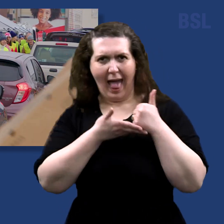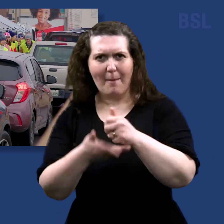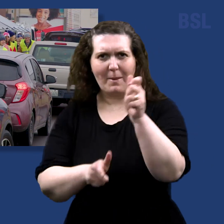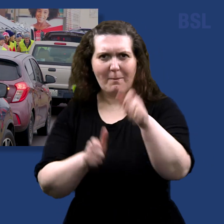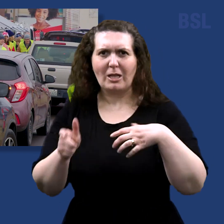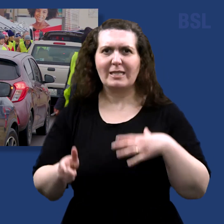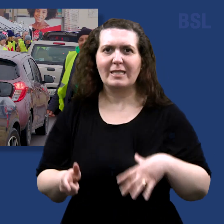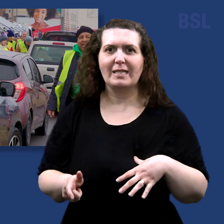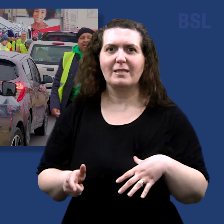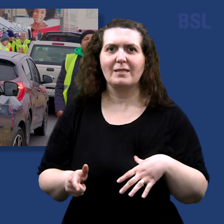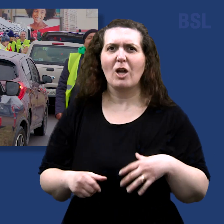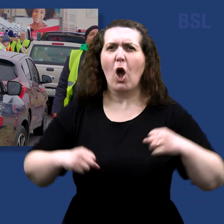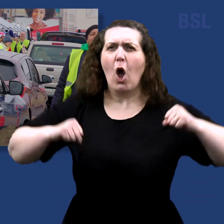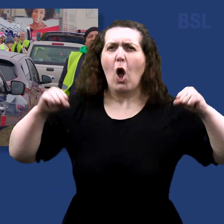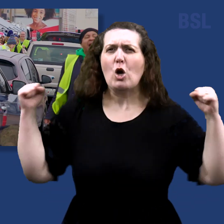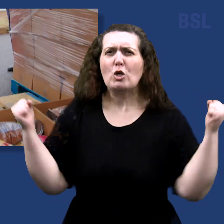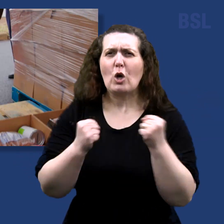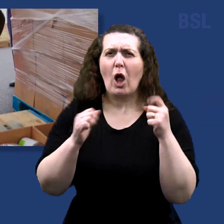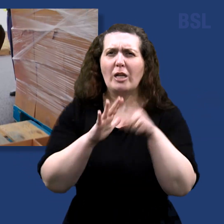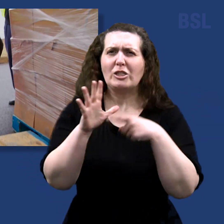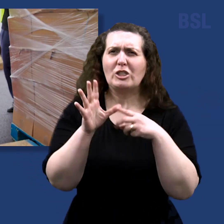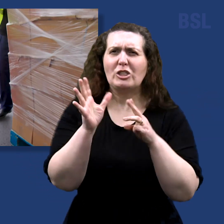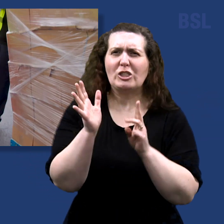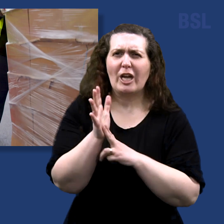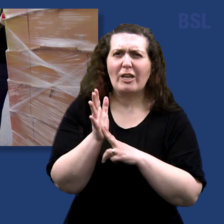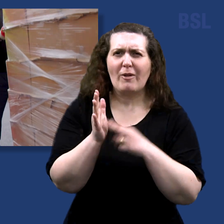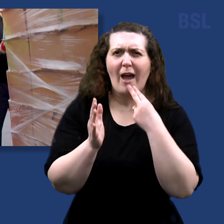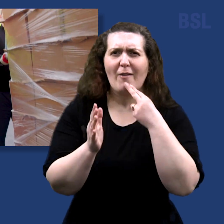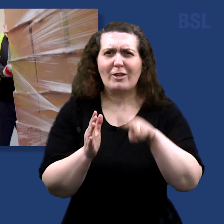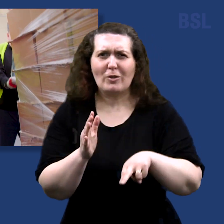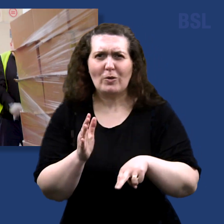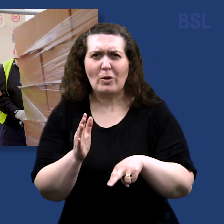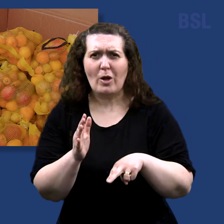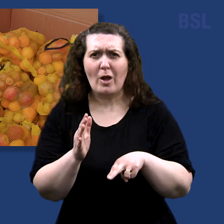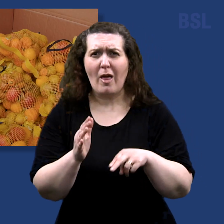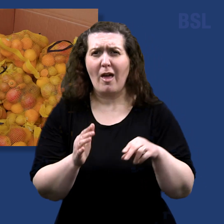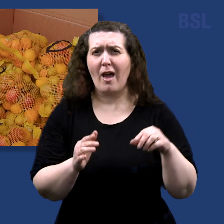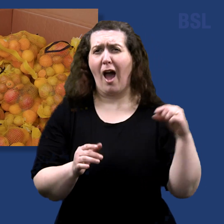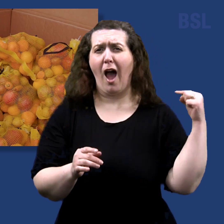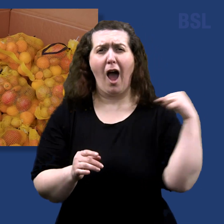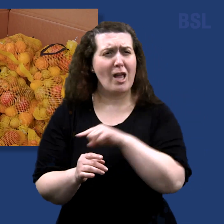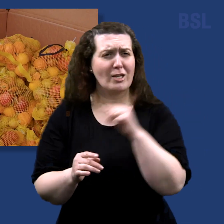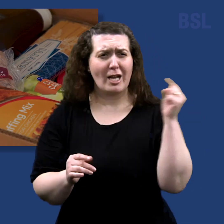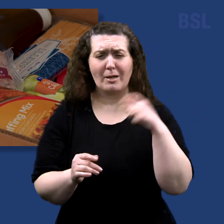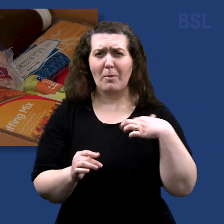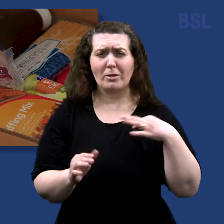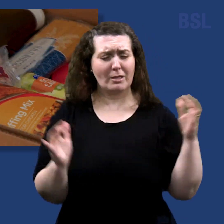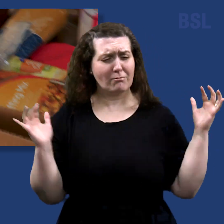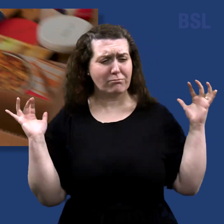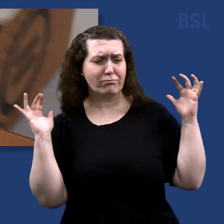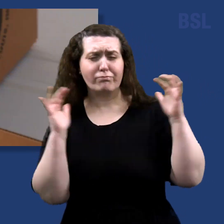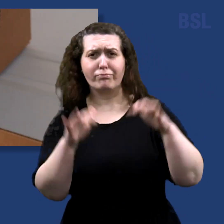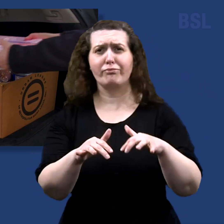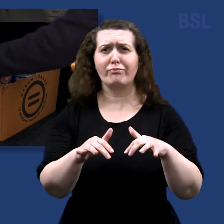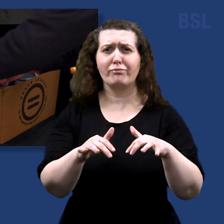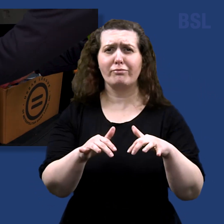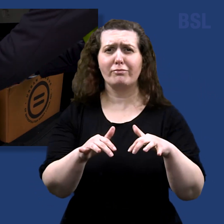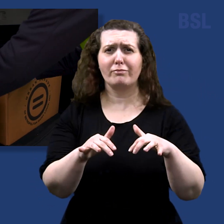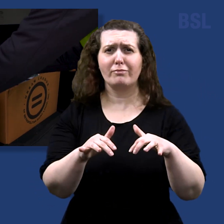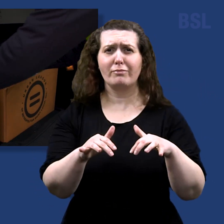cold and rainy January afternoon in St. Louis, hundreds of volunteers came together at the headquarters of the Urban League of Metropolitan St.